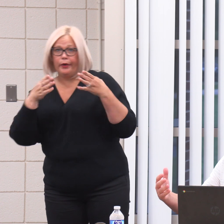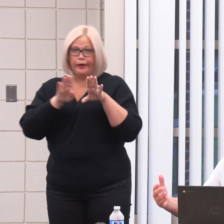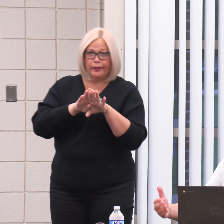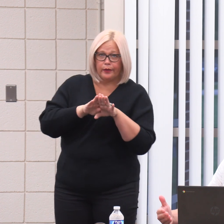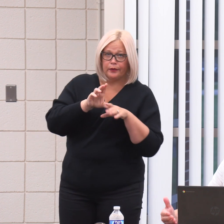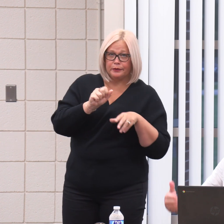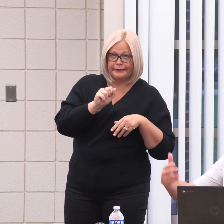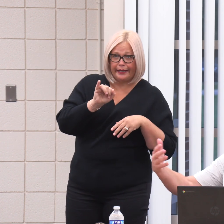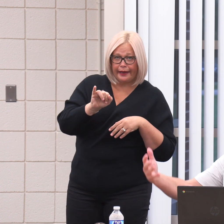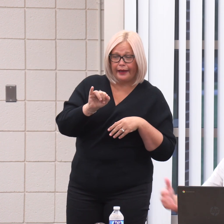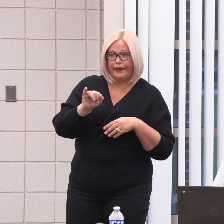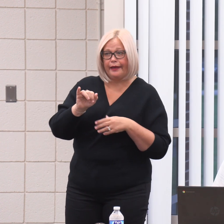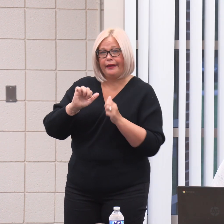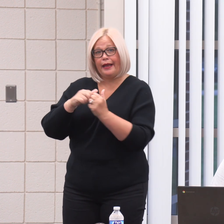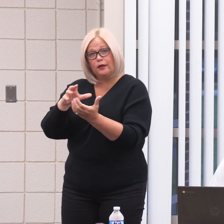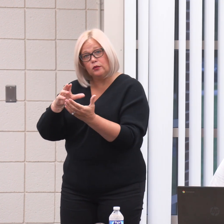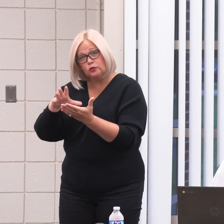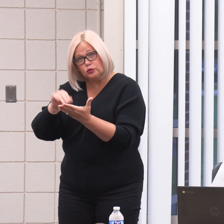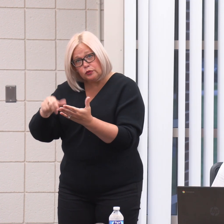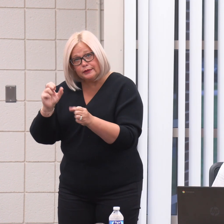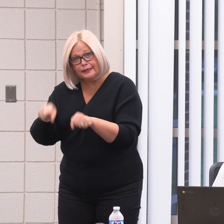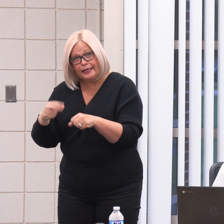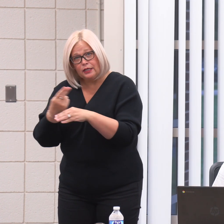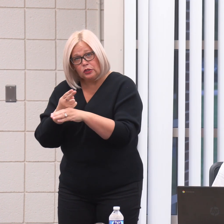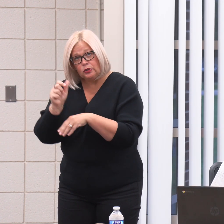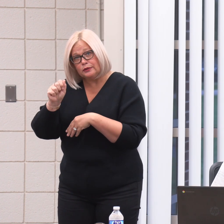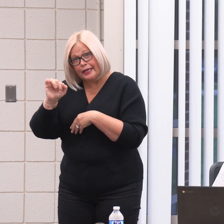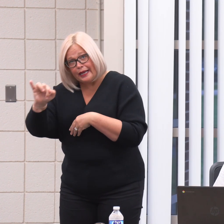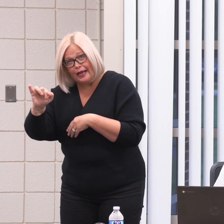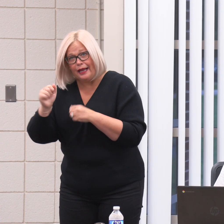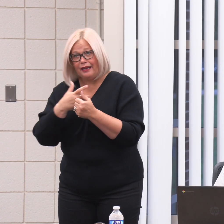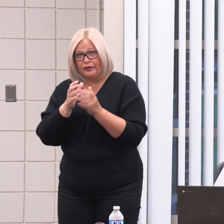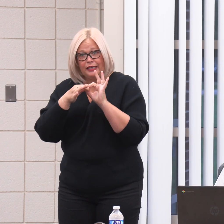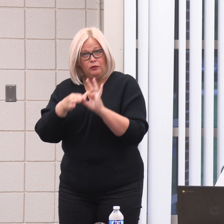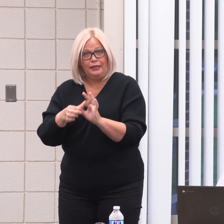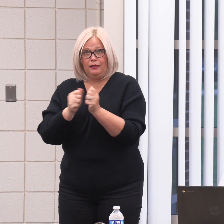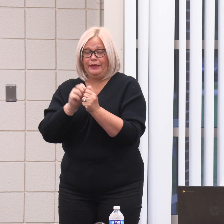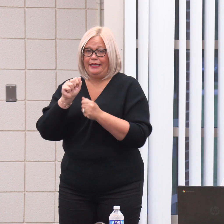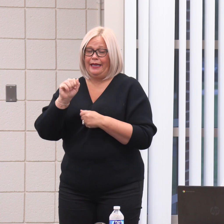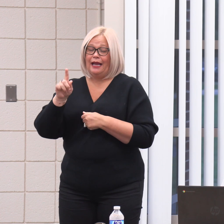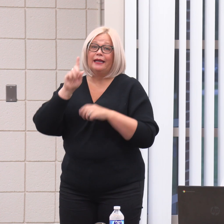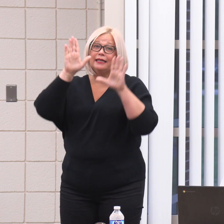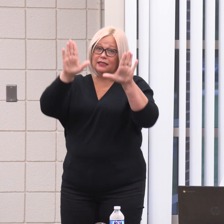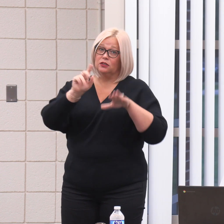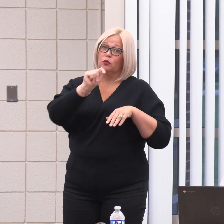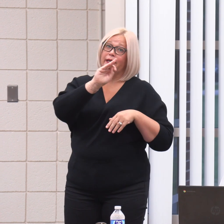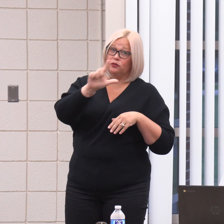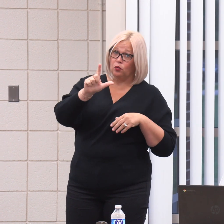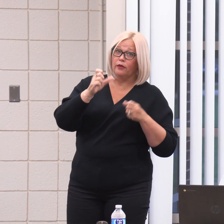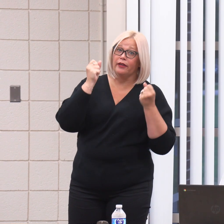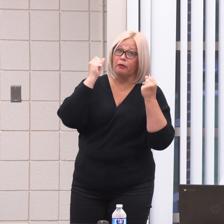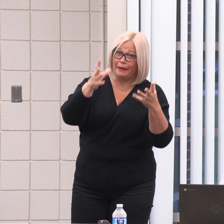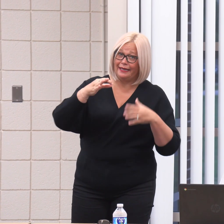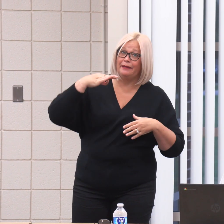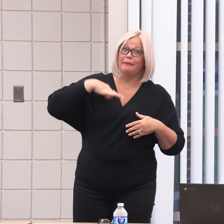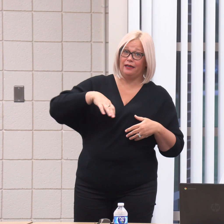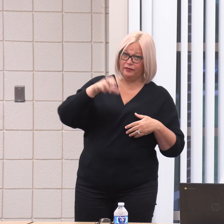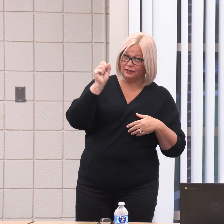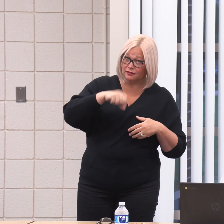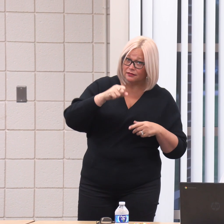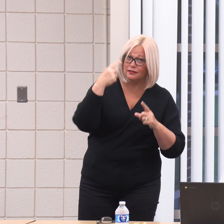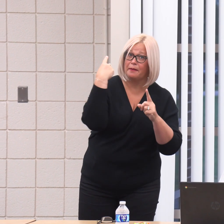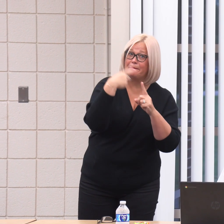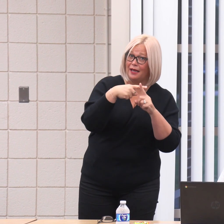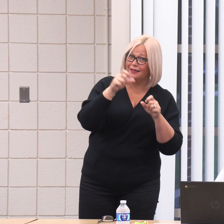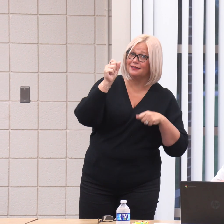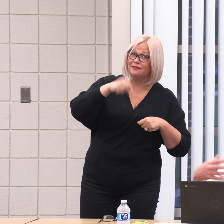student use, all those types of things that come along with this. It is a fantastic tool, and there's a whole bunch of benefits, but we just got to make sure